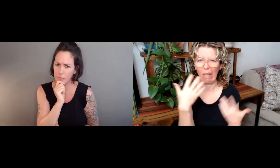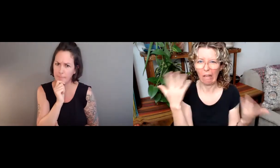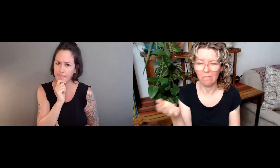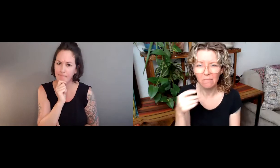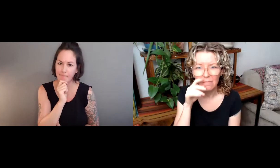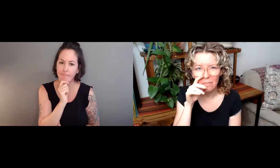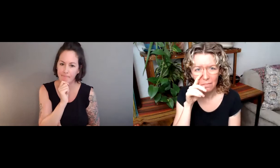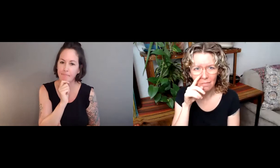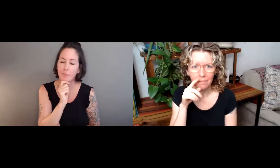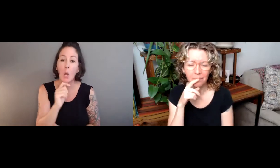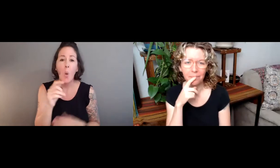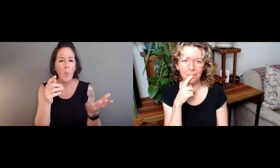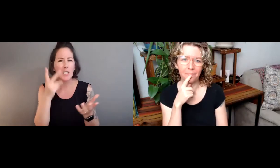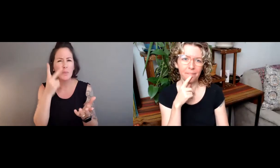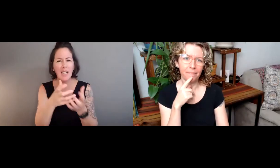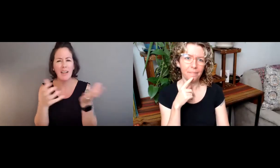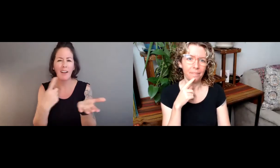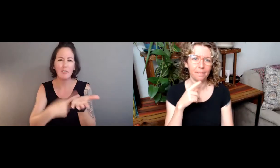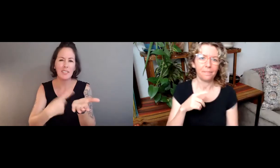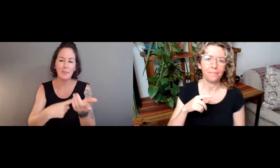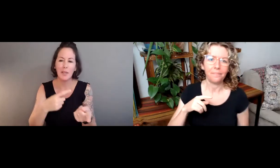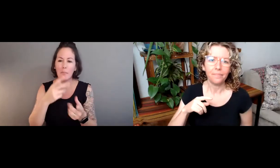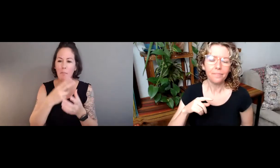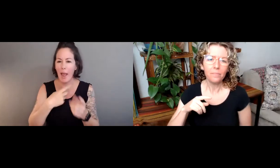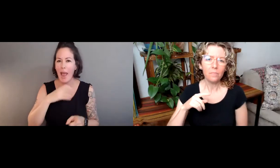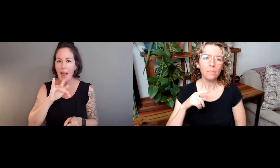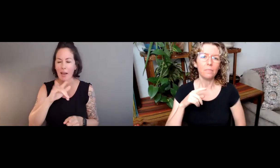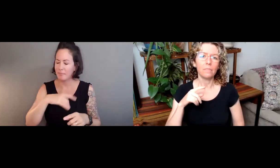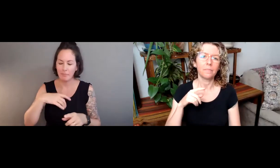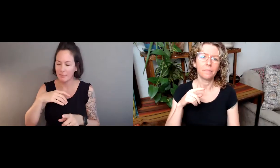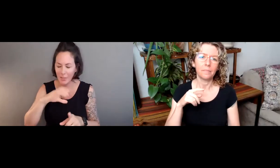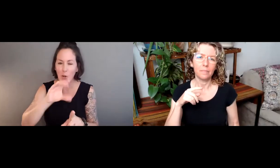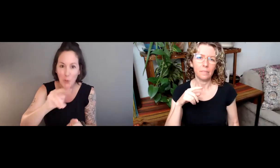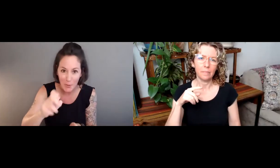that this is, you know, minutia, that why should we be so concerned?